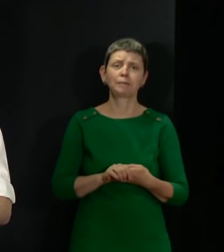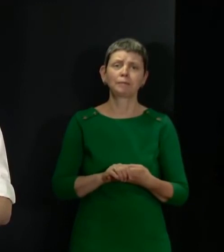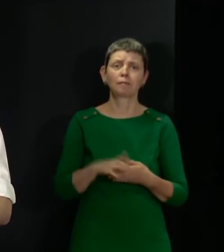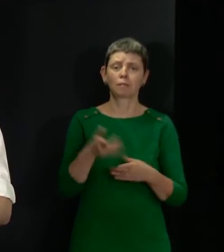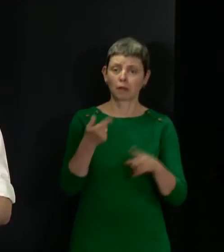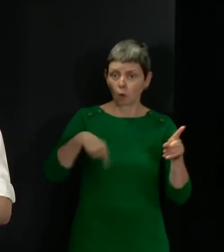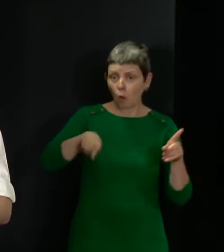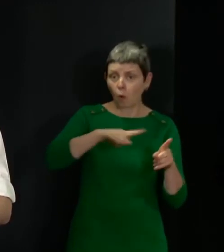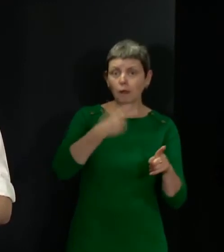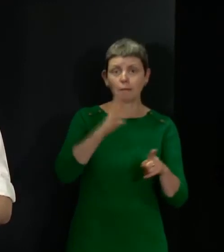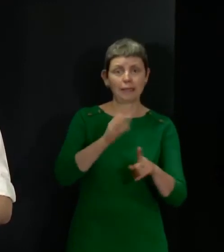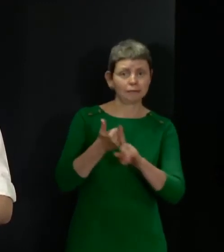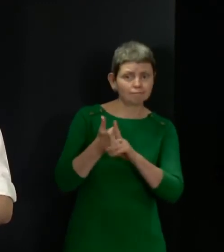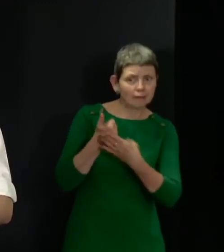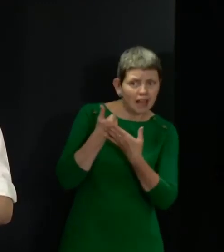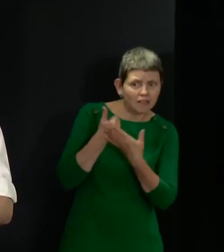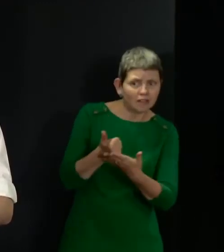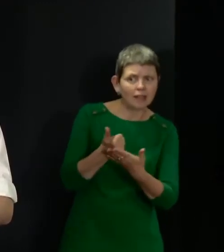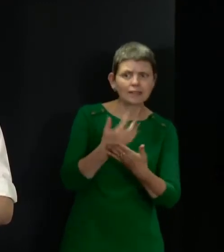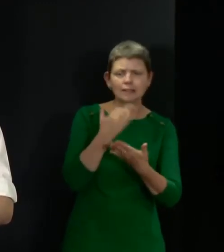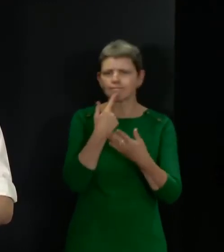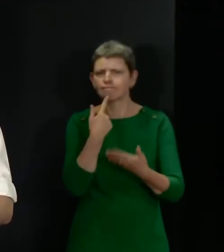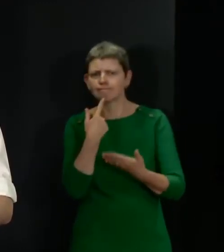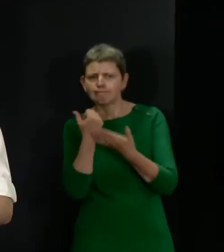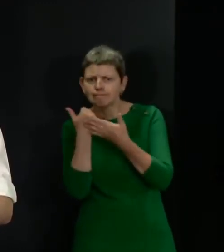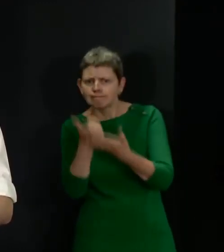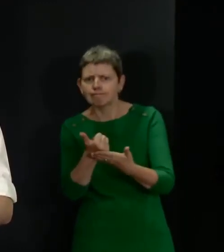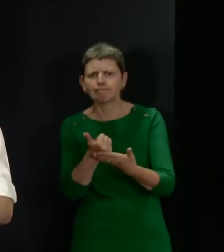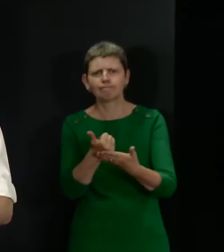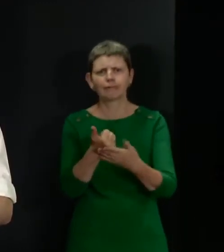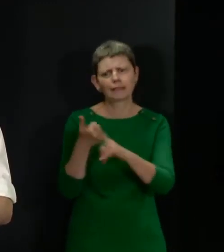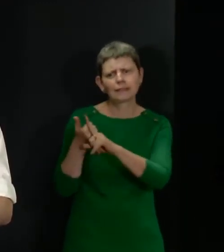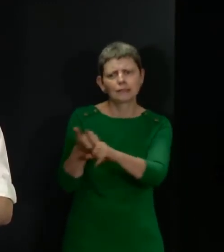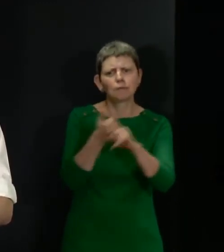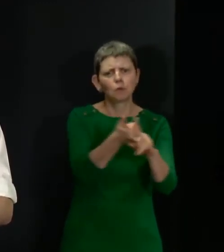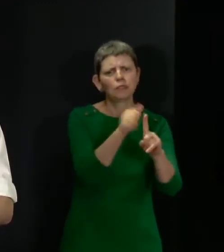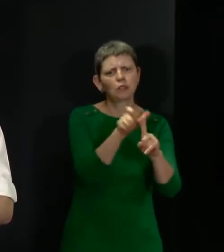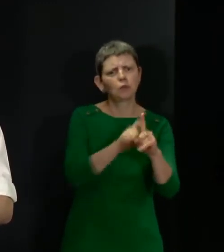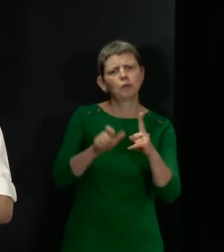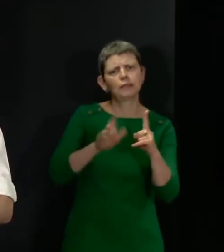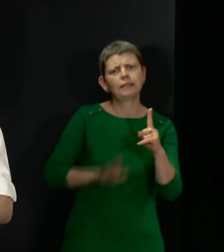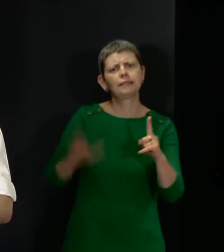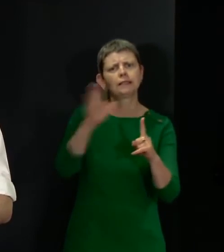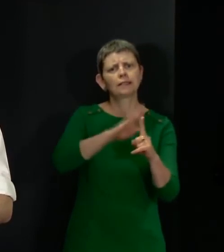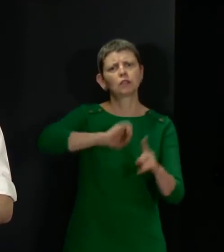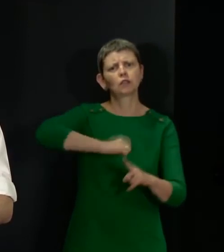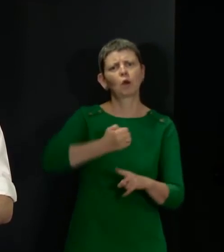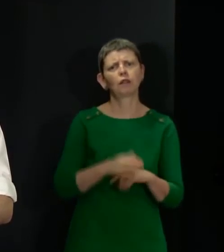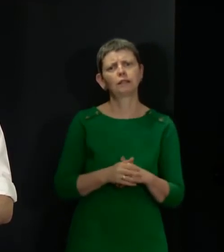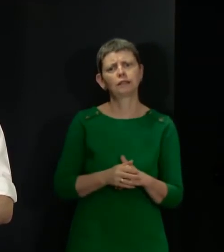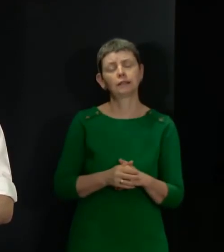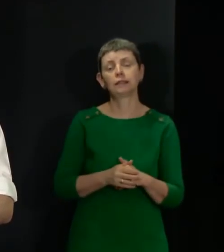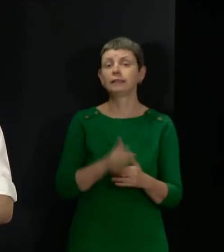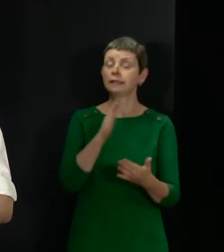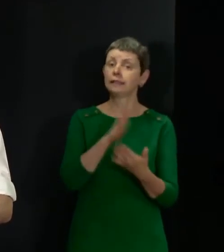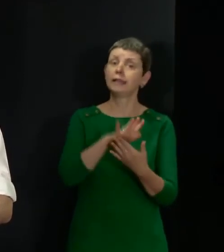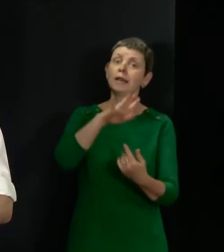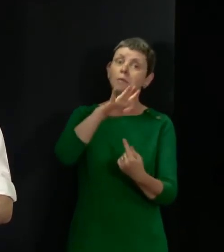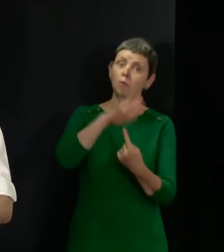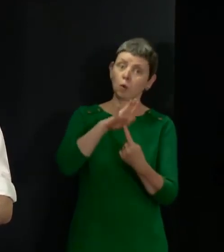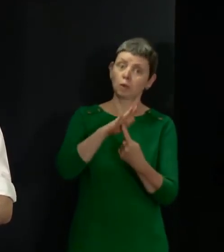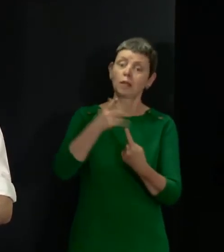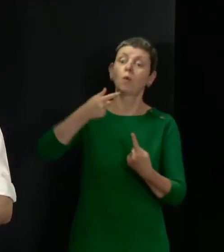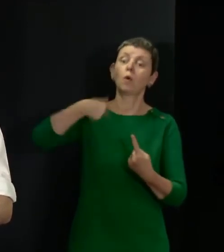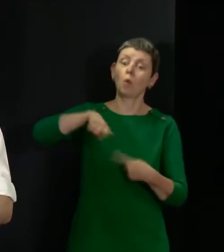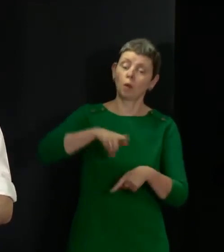give help, to give advice, and to support communities the length and breadth of Scotland. It is essential that everyone sticks